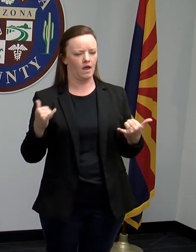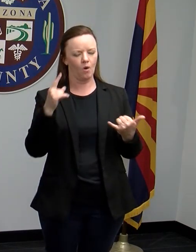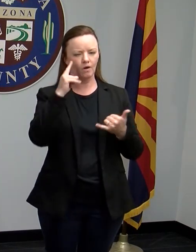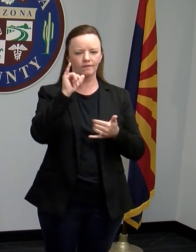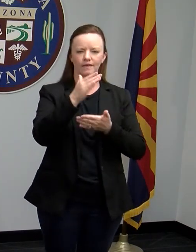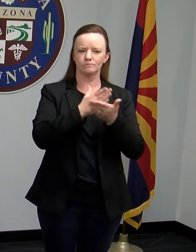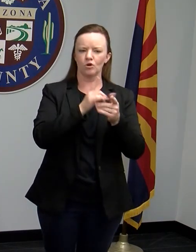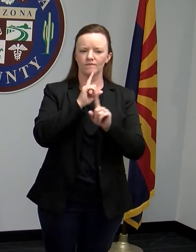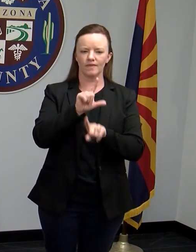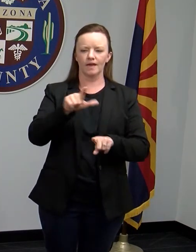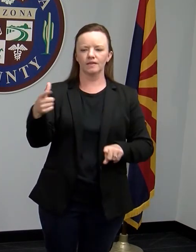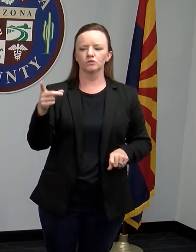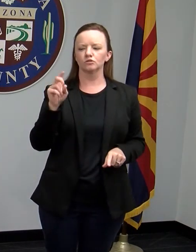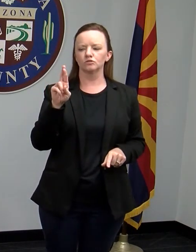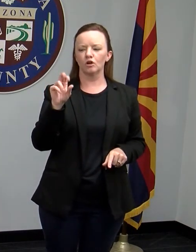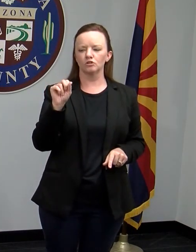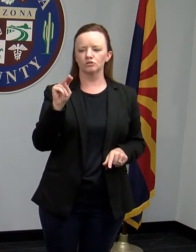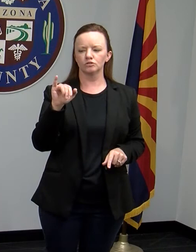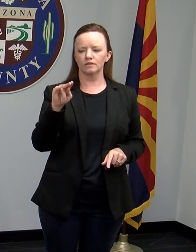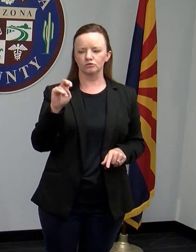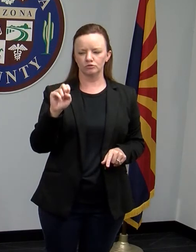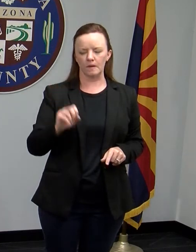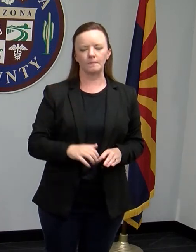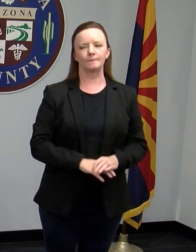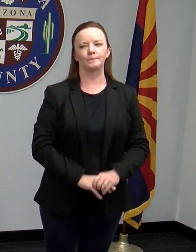part of the answer as well. Dr. Sonenshine will field this one.